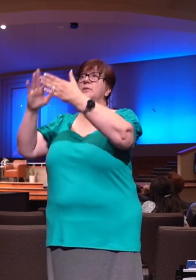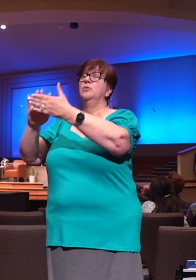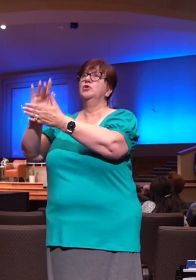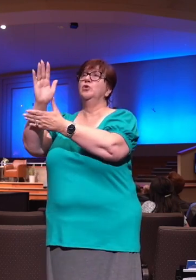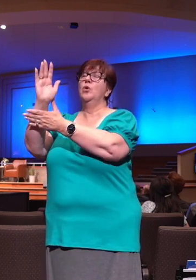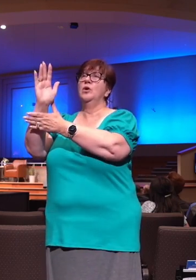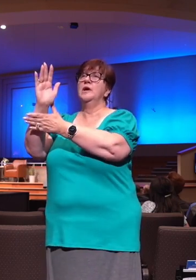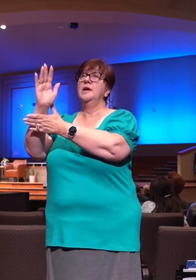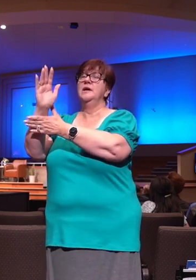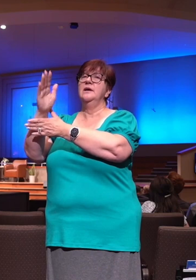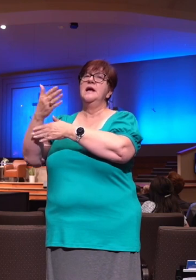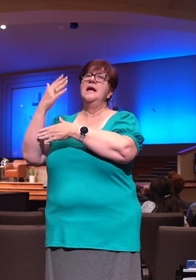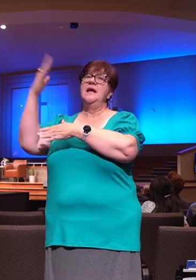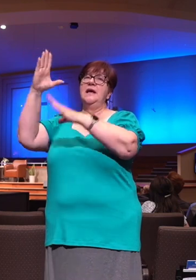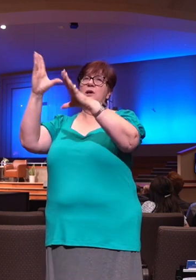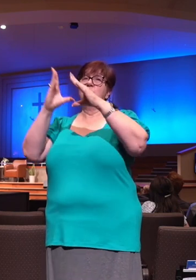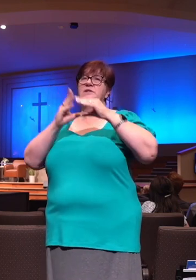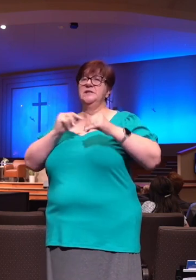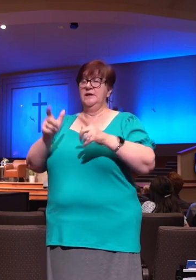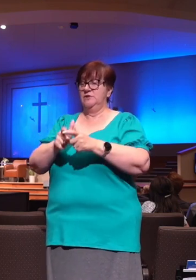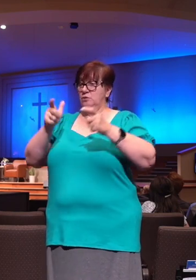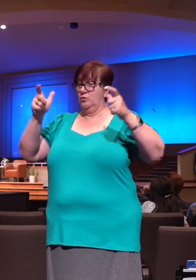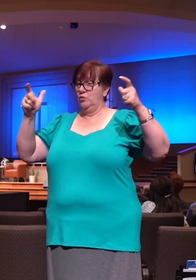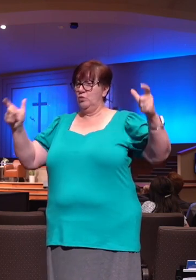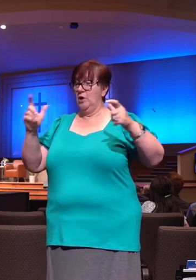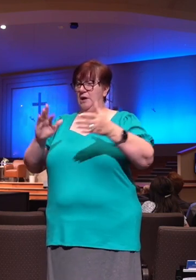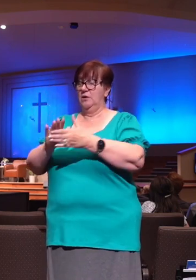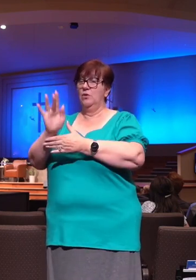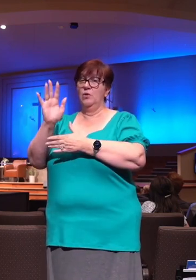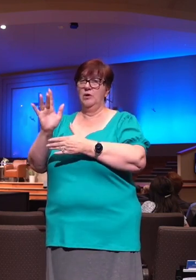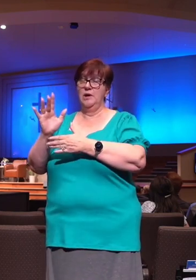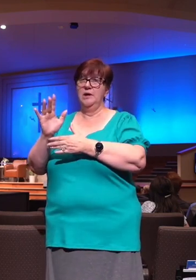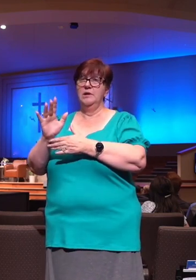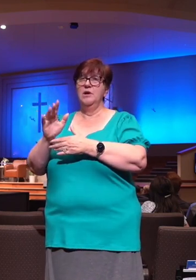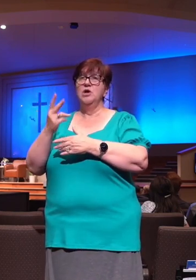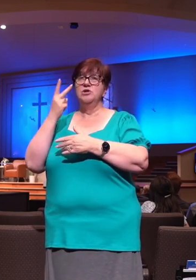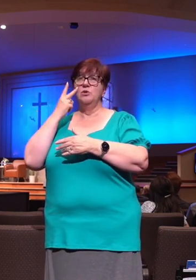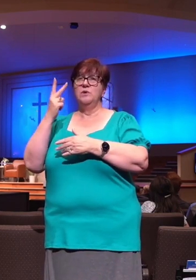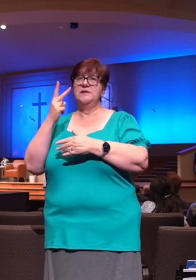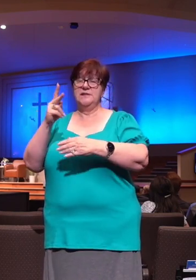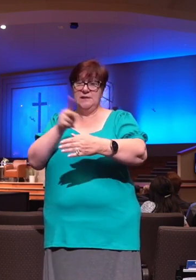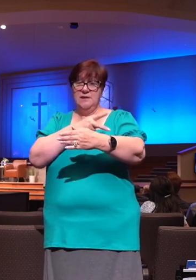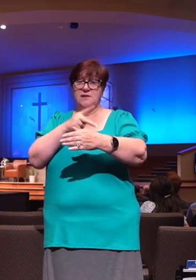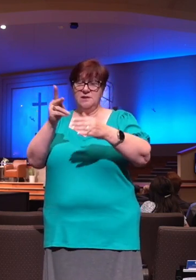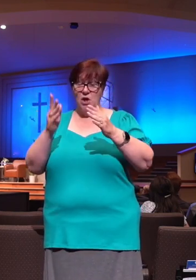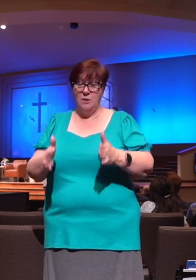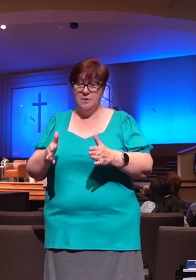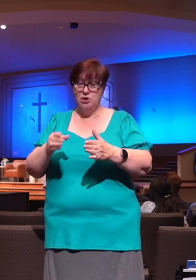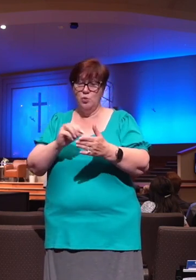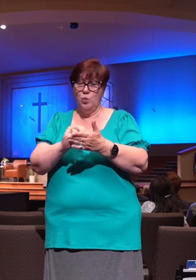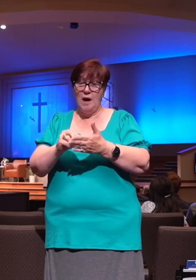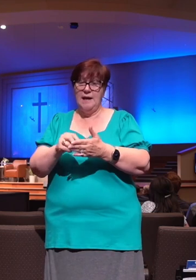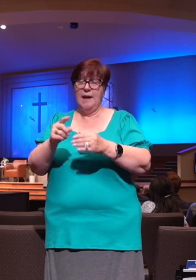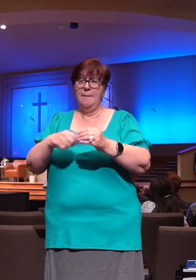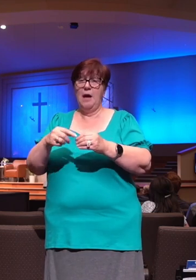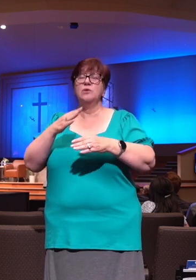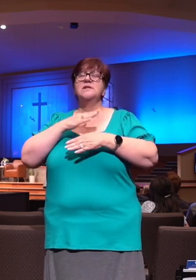glorified. And so we find here the psalmist writing about satisfaction. And I want to point out a few areas that we read just a moment ago